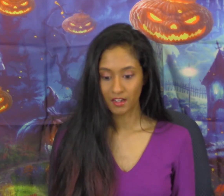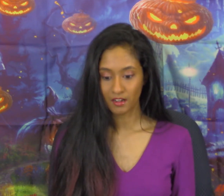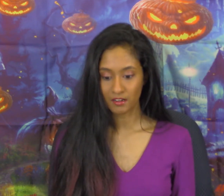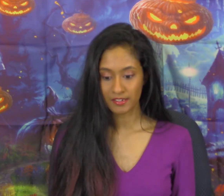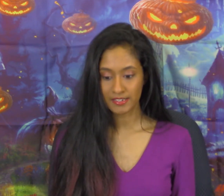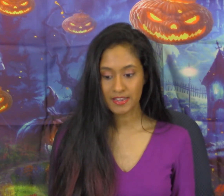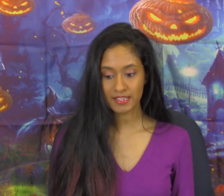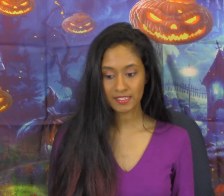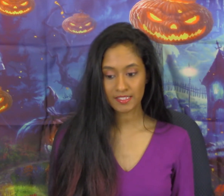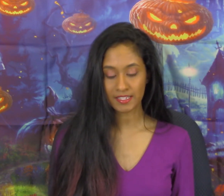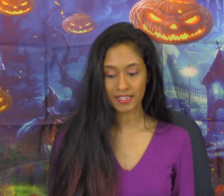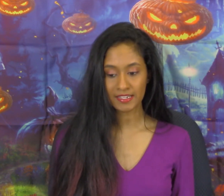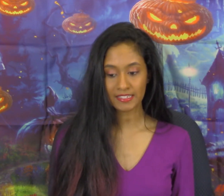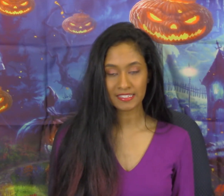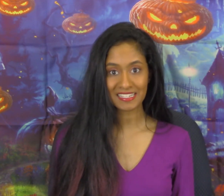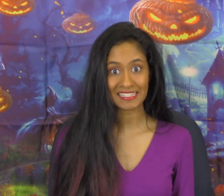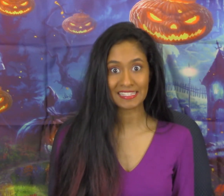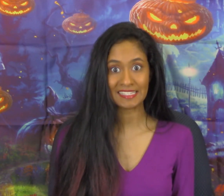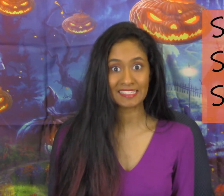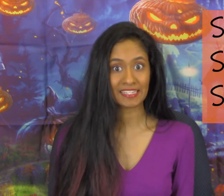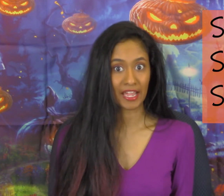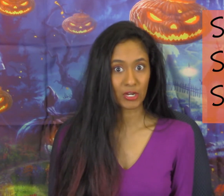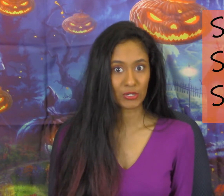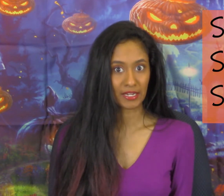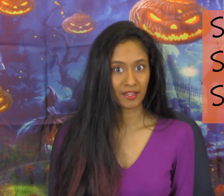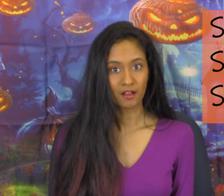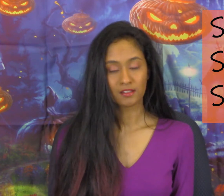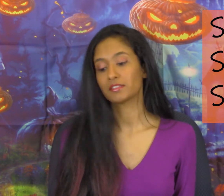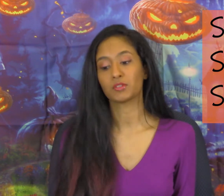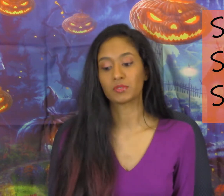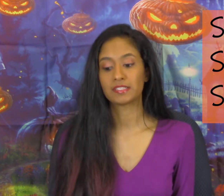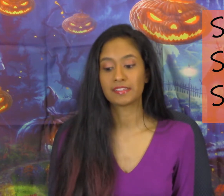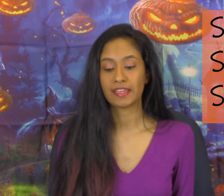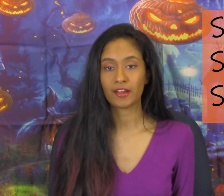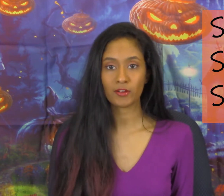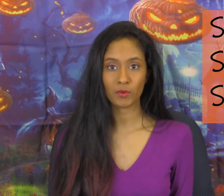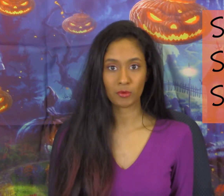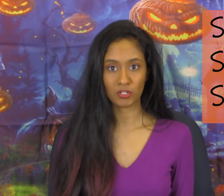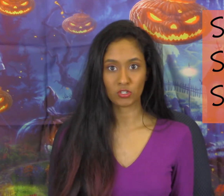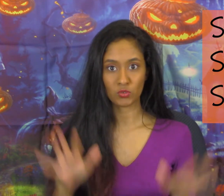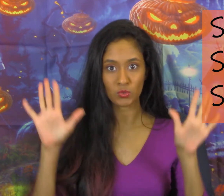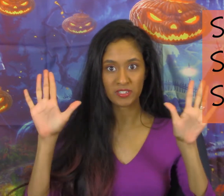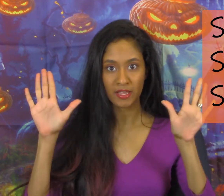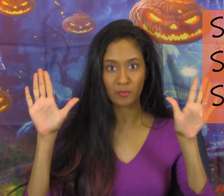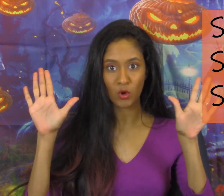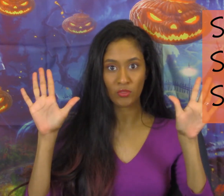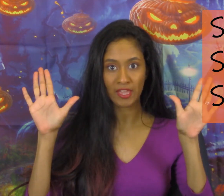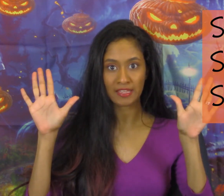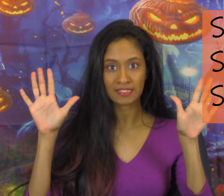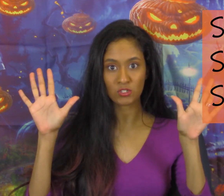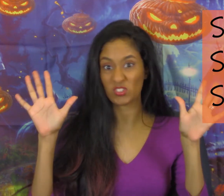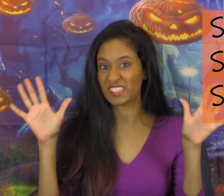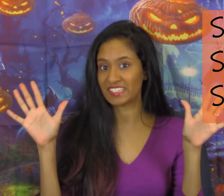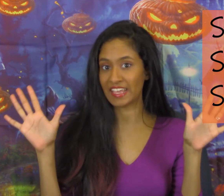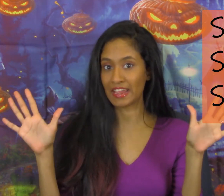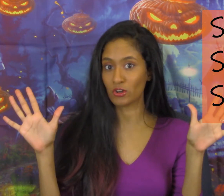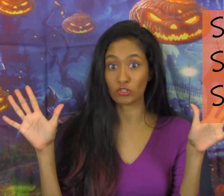Our next sign is scary so scary what we're going to do is we're going to take both hands or scared or